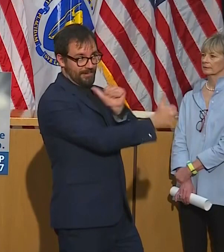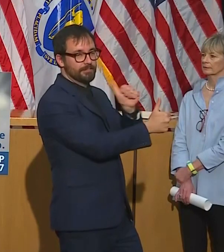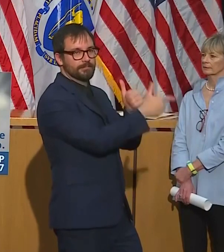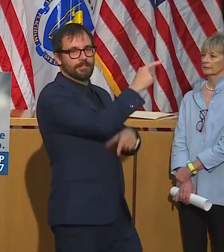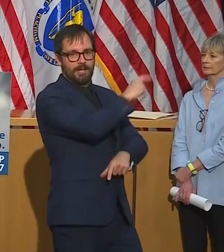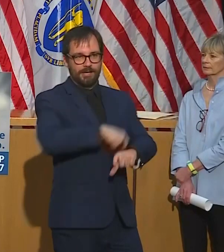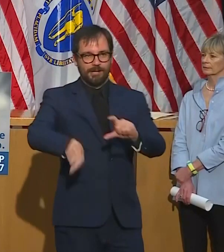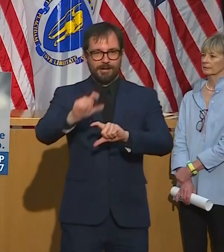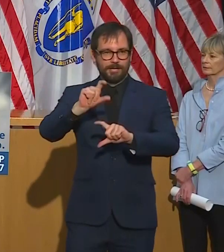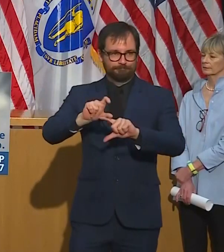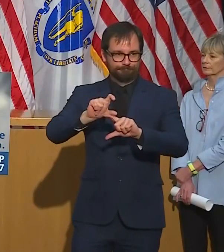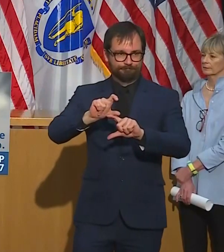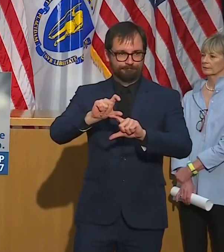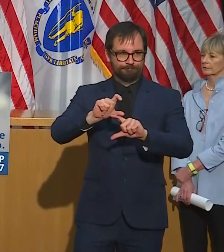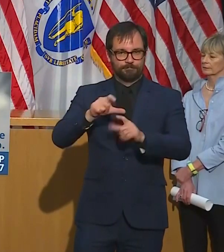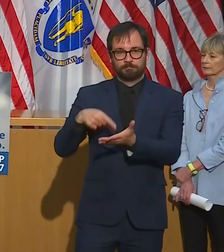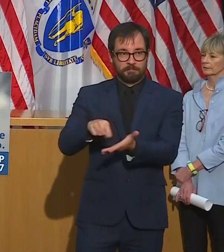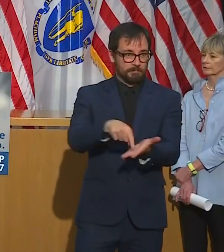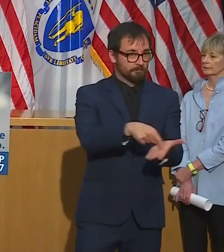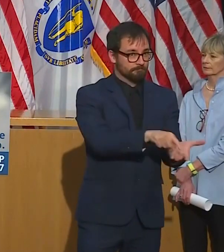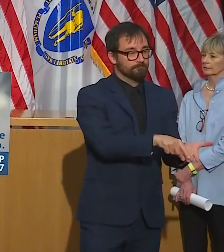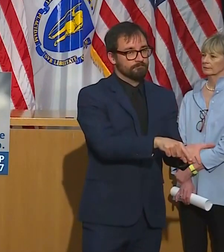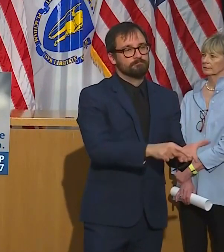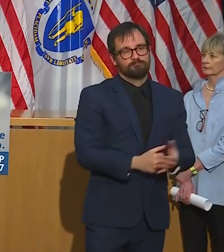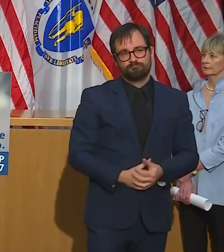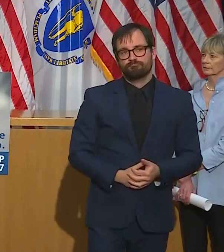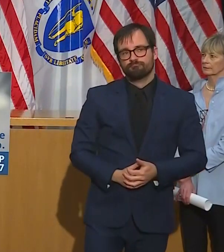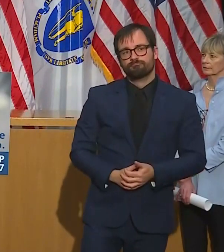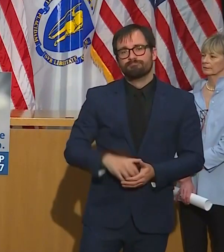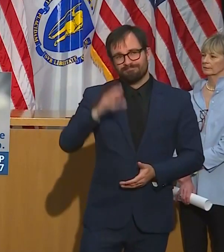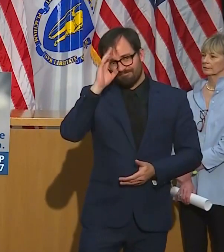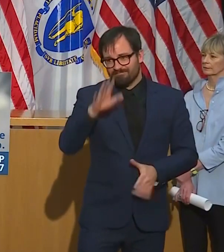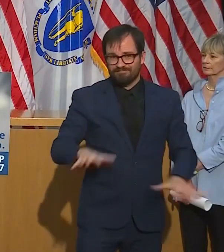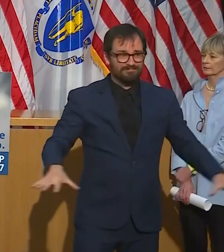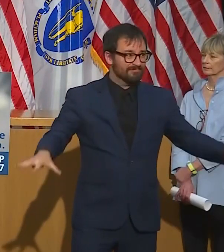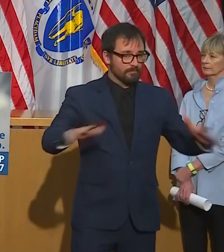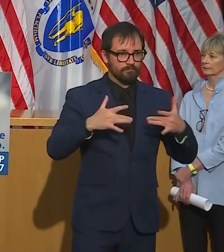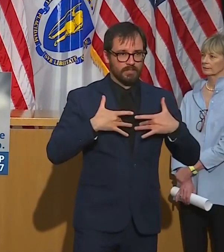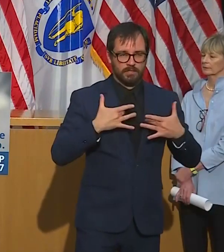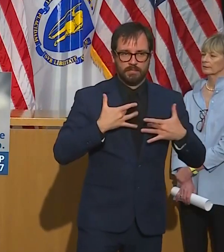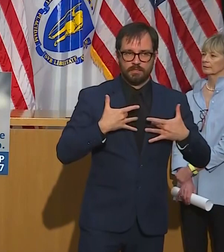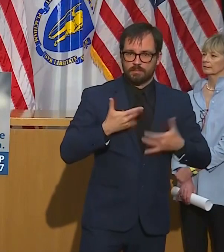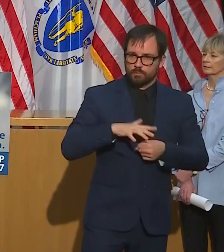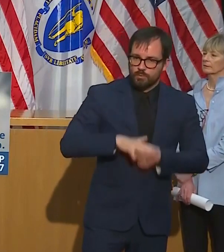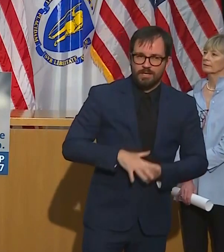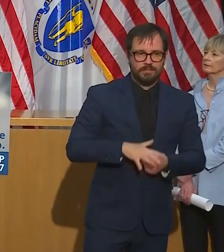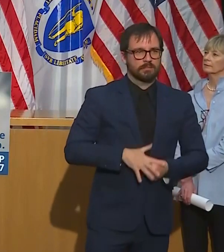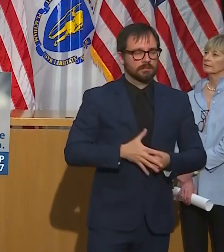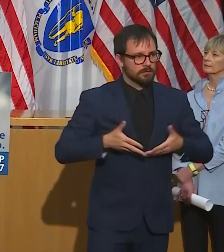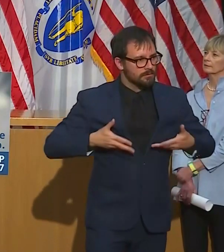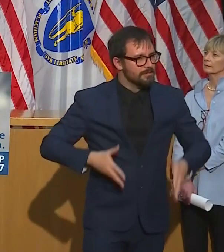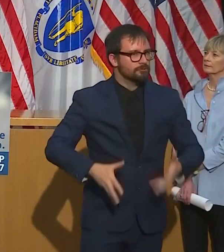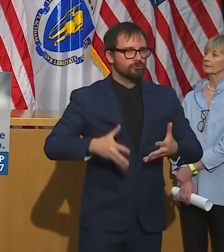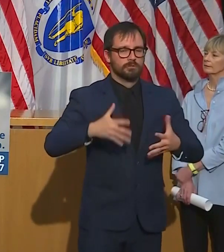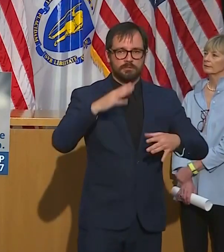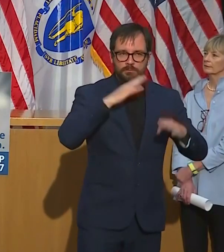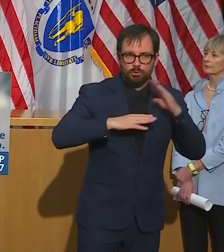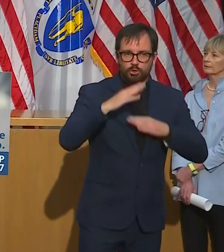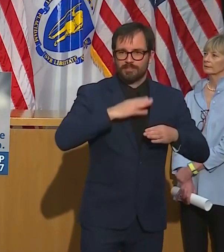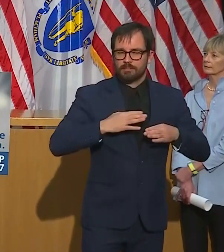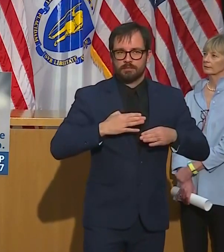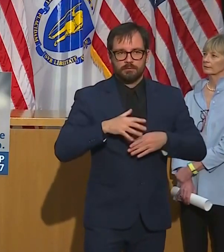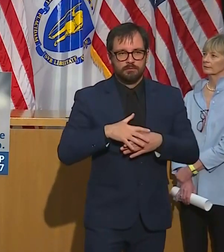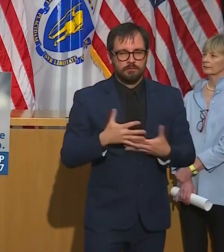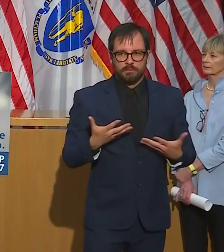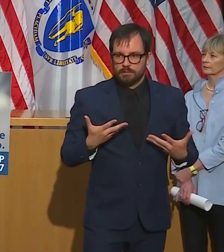we're working really hard to do all we can to make sure people get access to the benefits they're entitled to. We've talked before